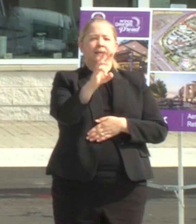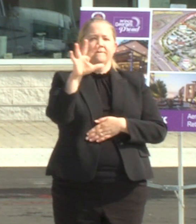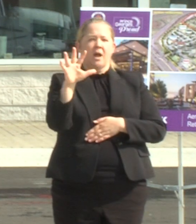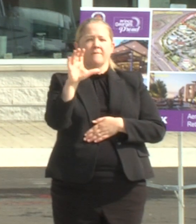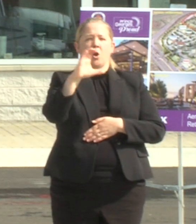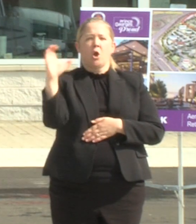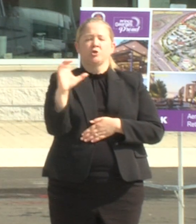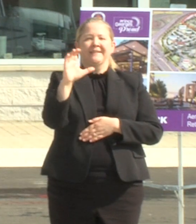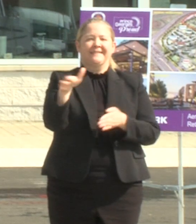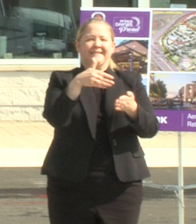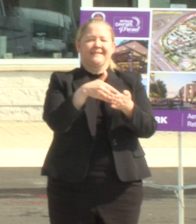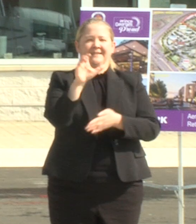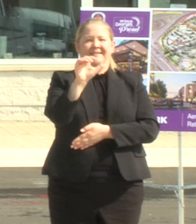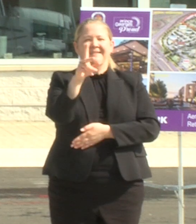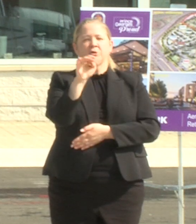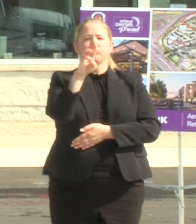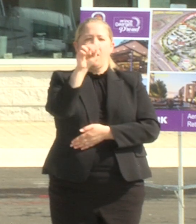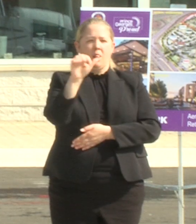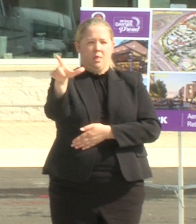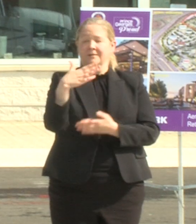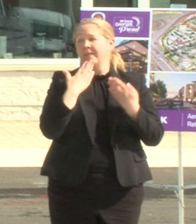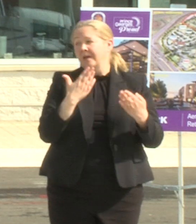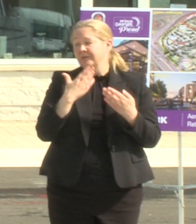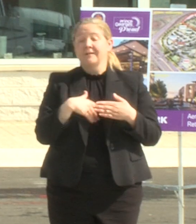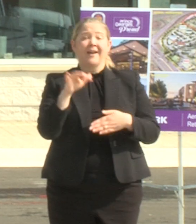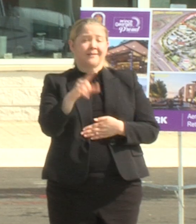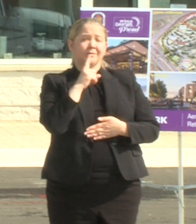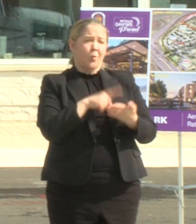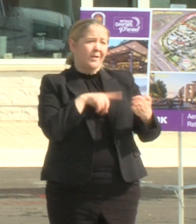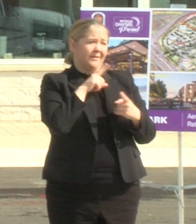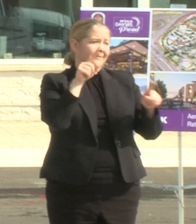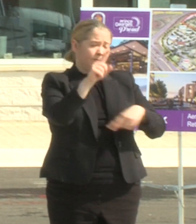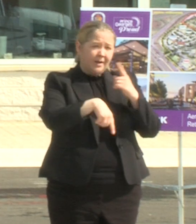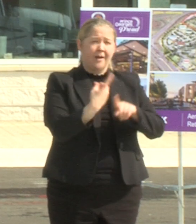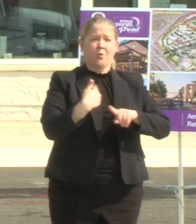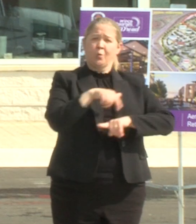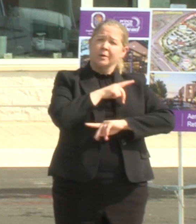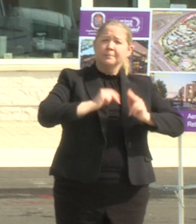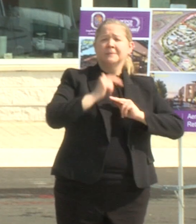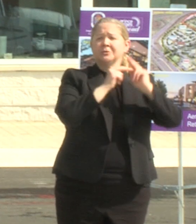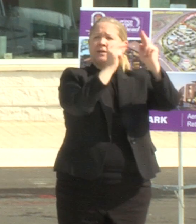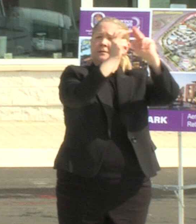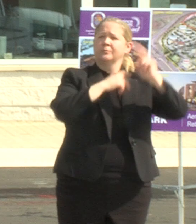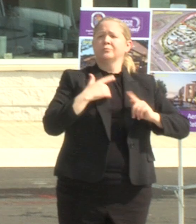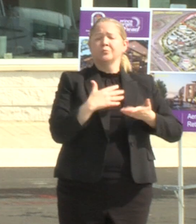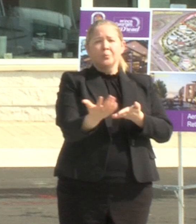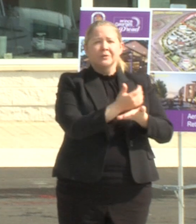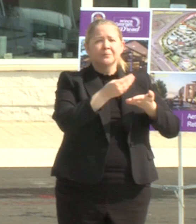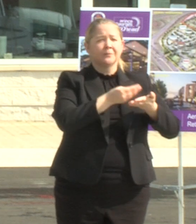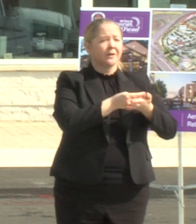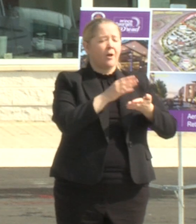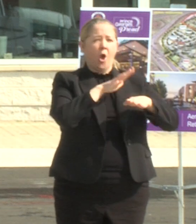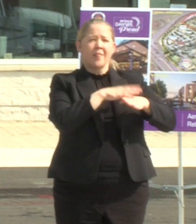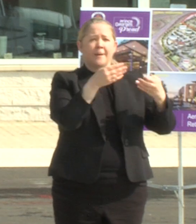truly that's what this is all about we're building prosperity along the blue line